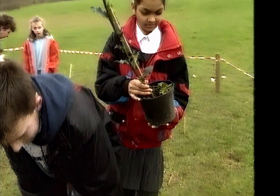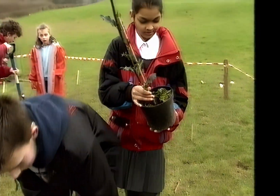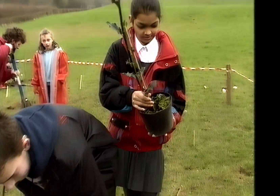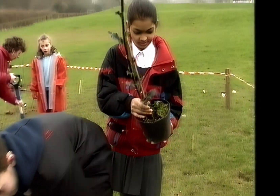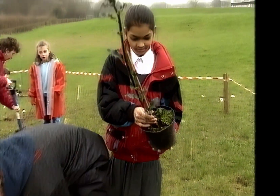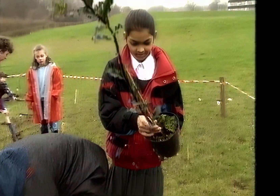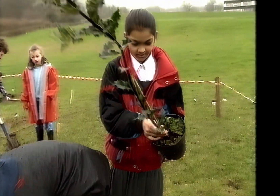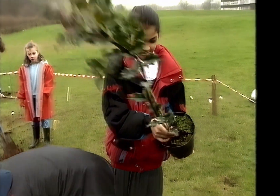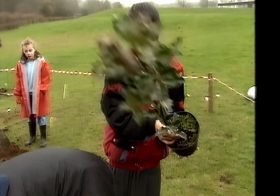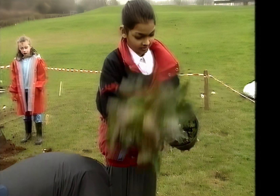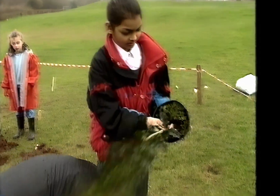There's a in here.